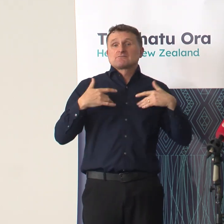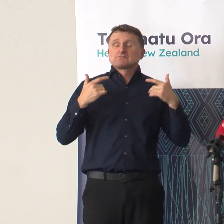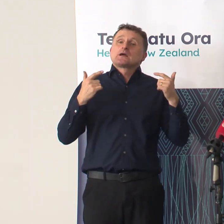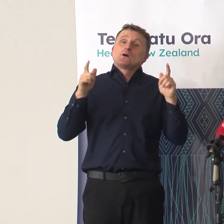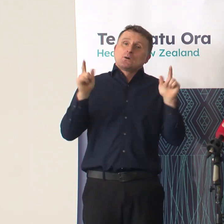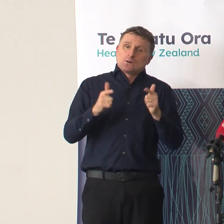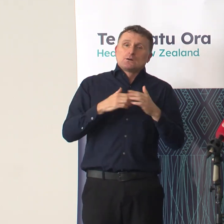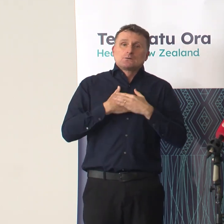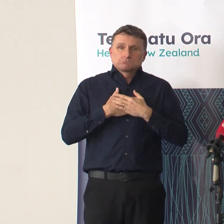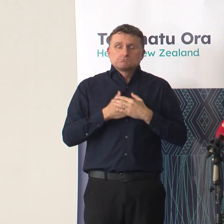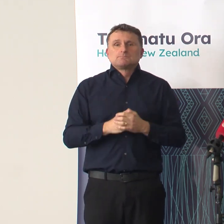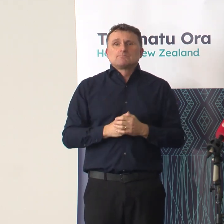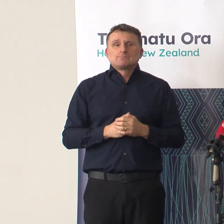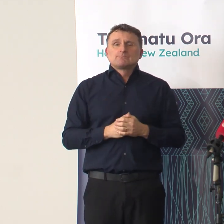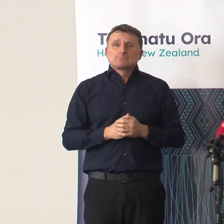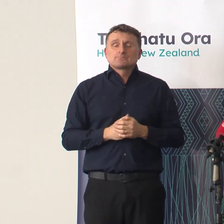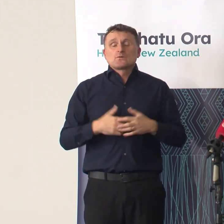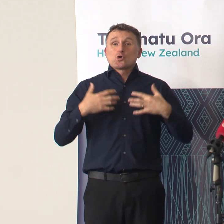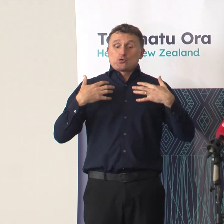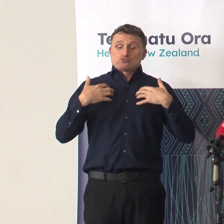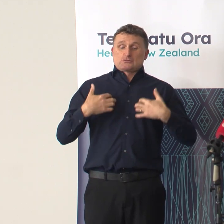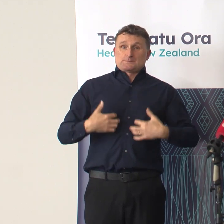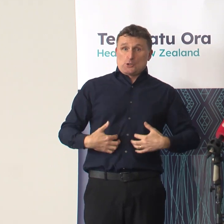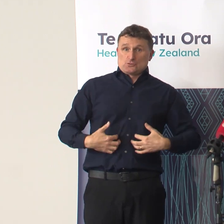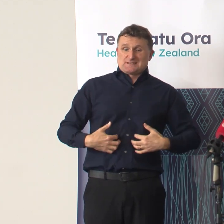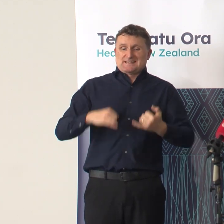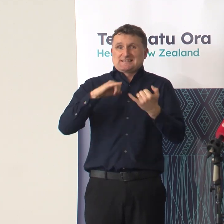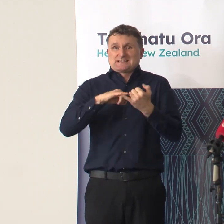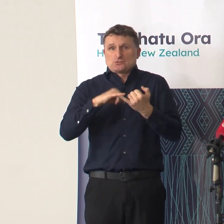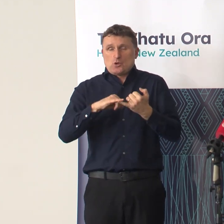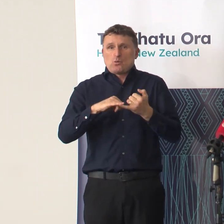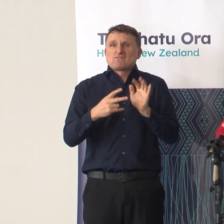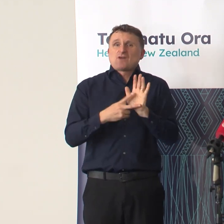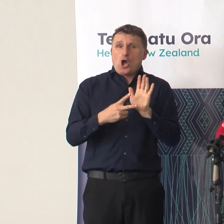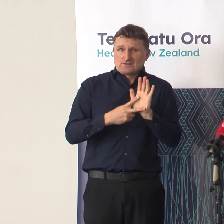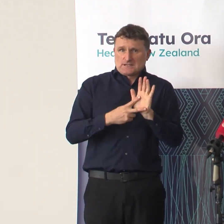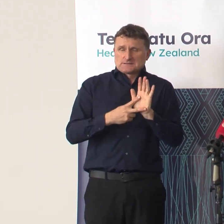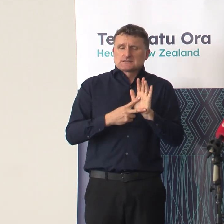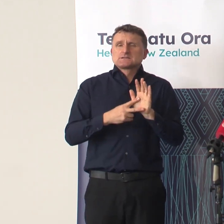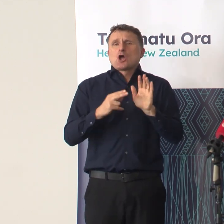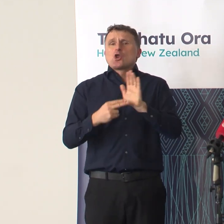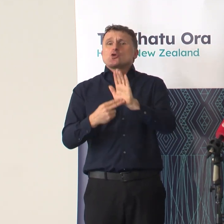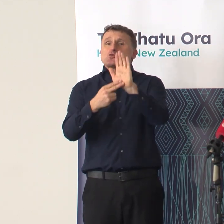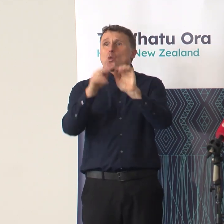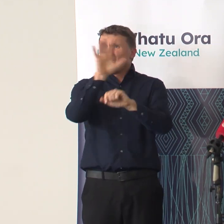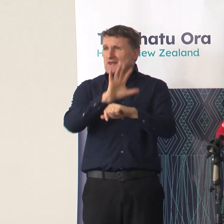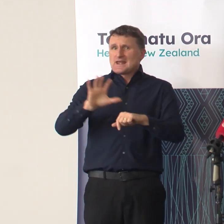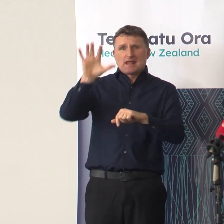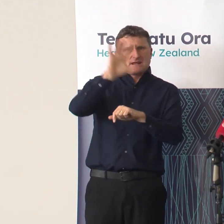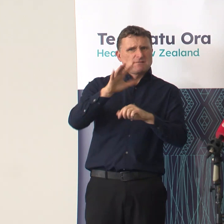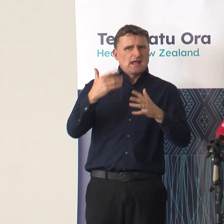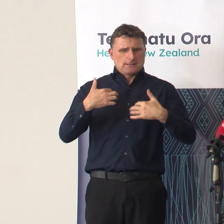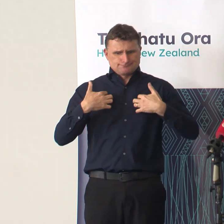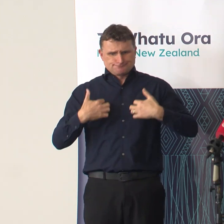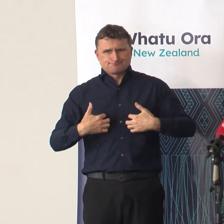What about RSV? So respiratory syncytial virus in the northern region has been a particularly common